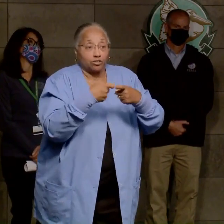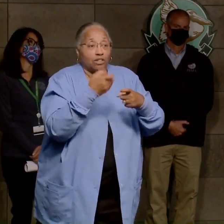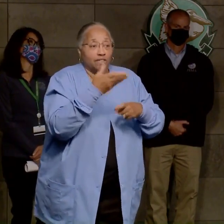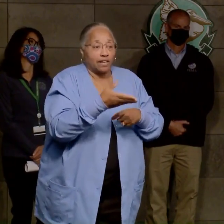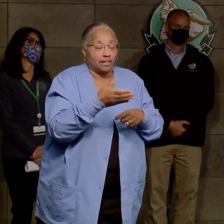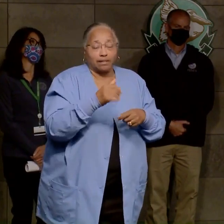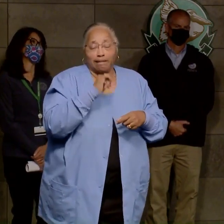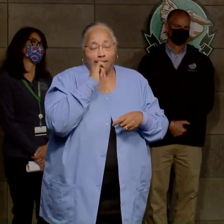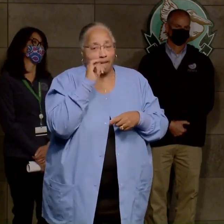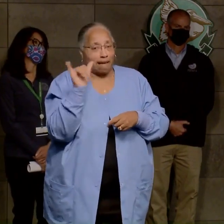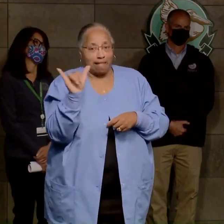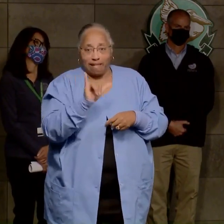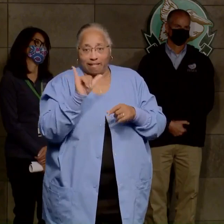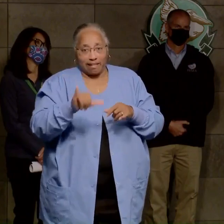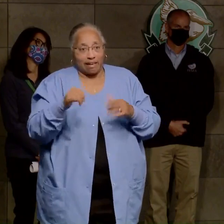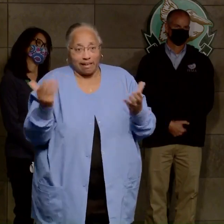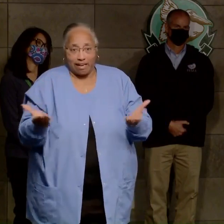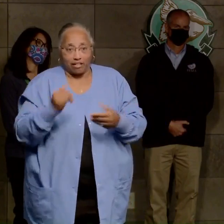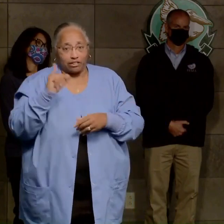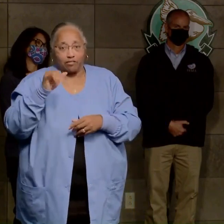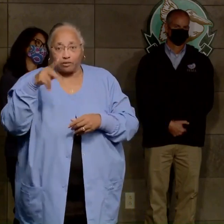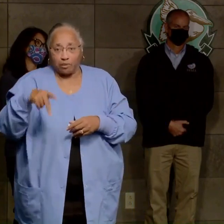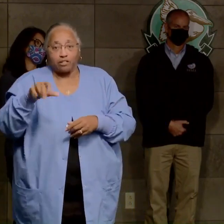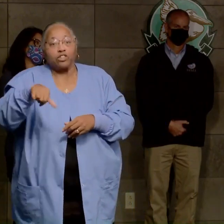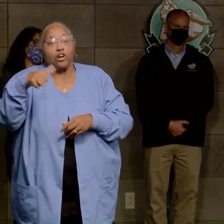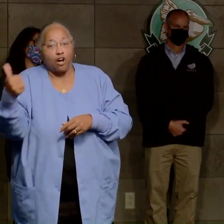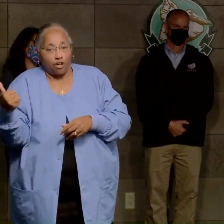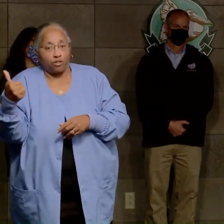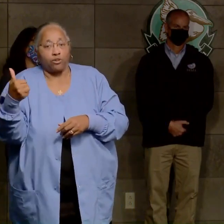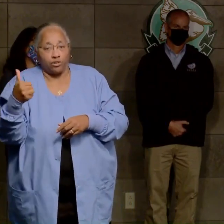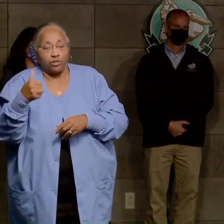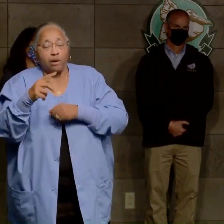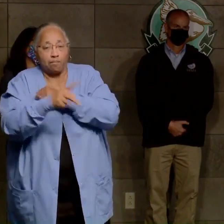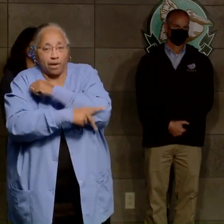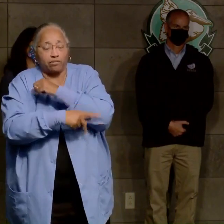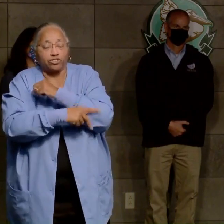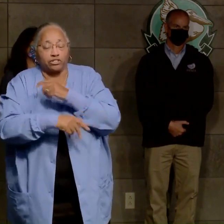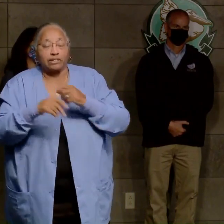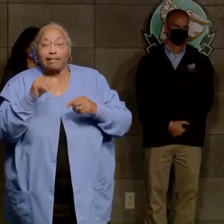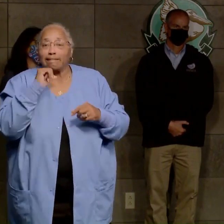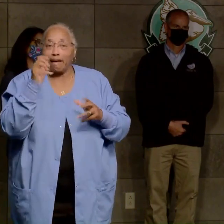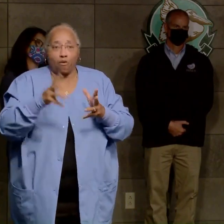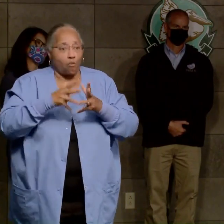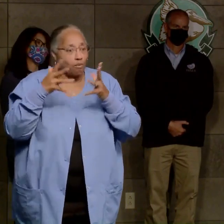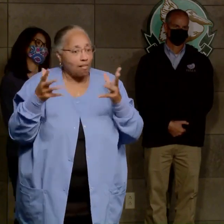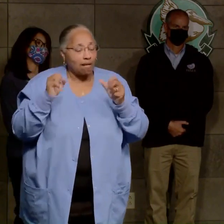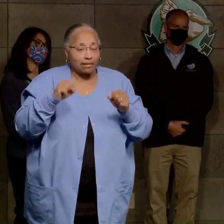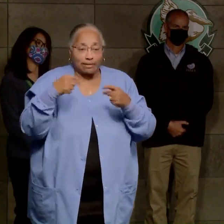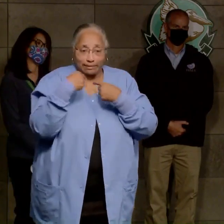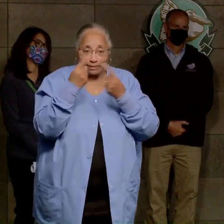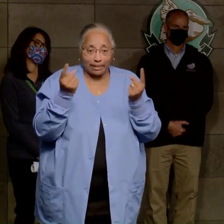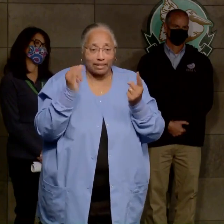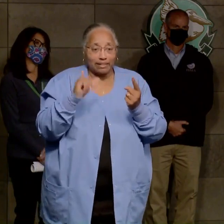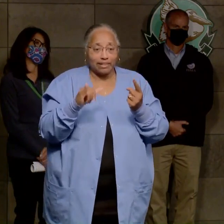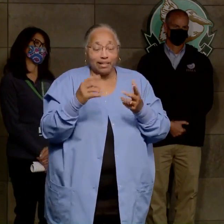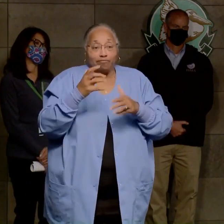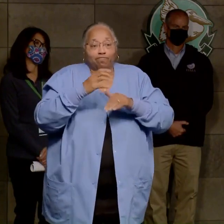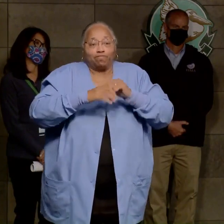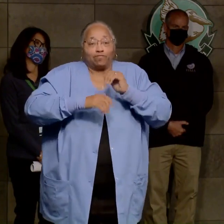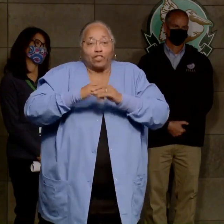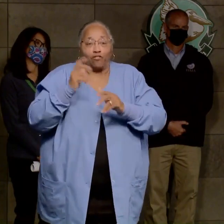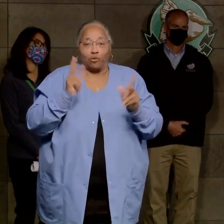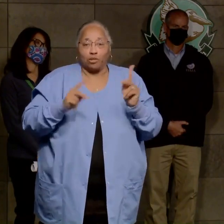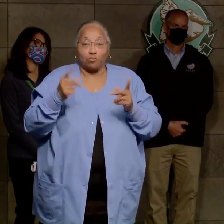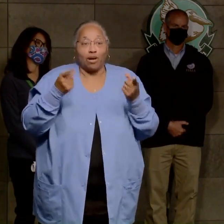Jefferson or in Orleans or in any of other parishes. And there's just not much you can say that brings comfort to people